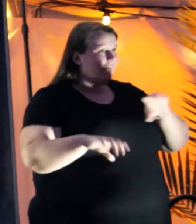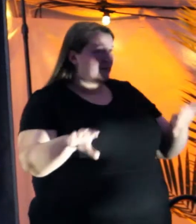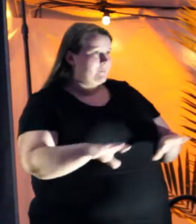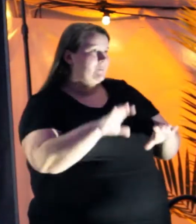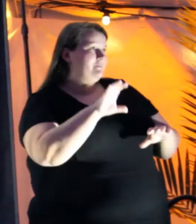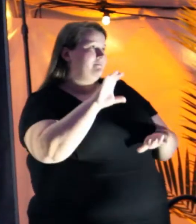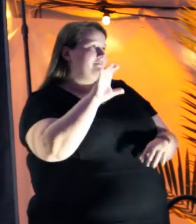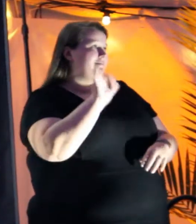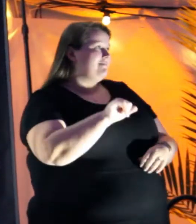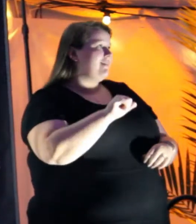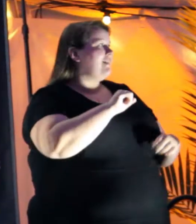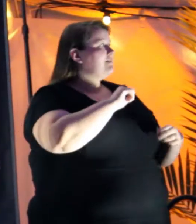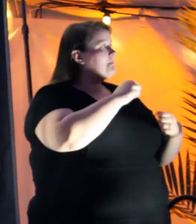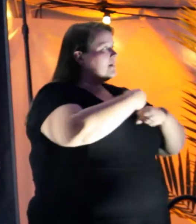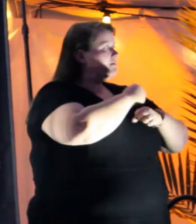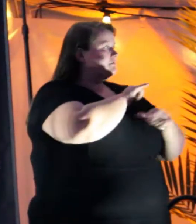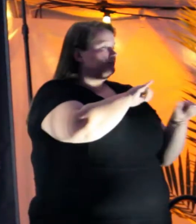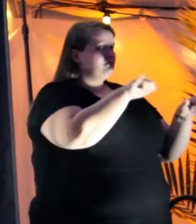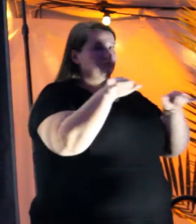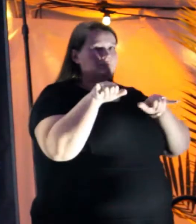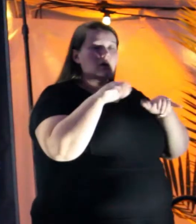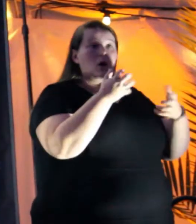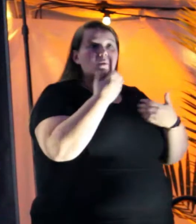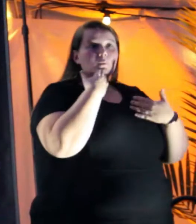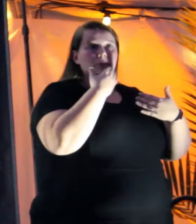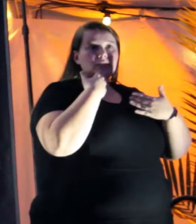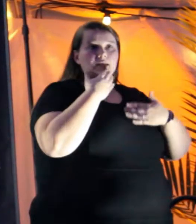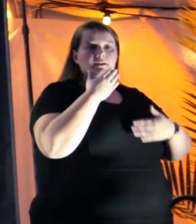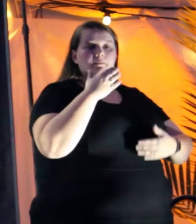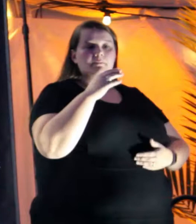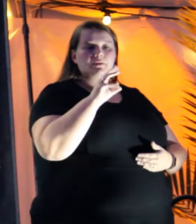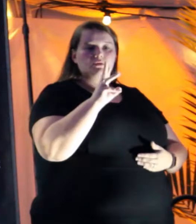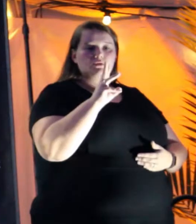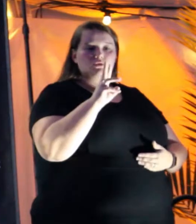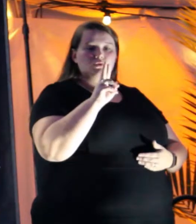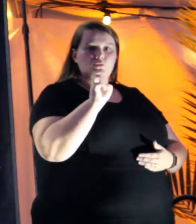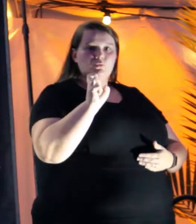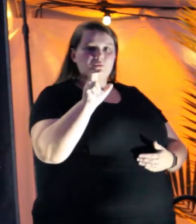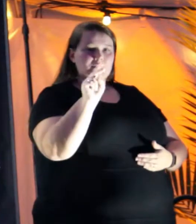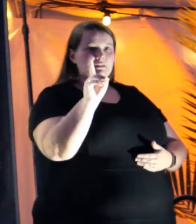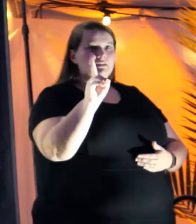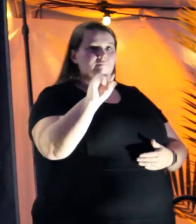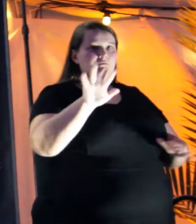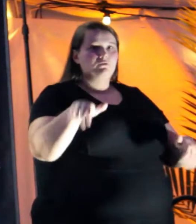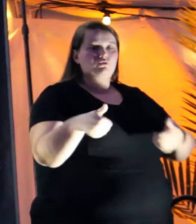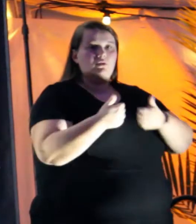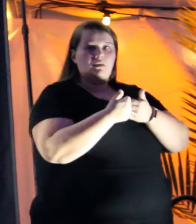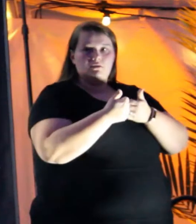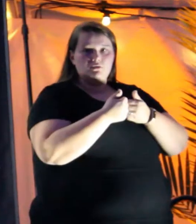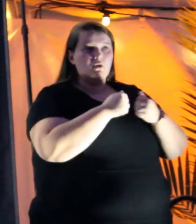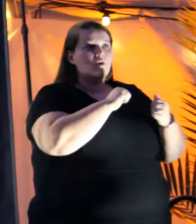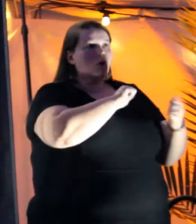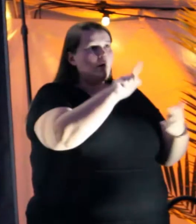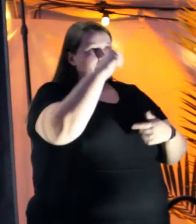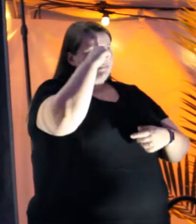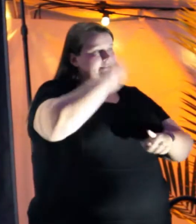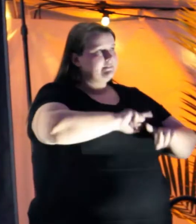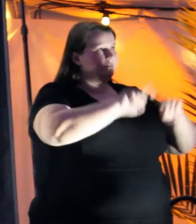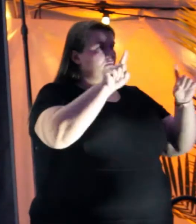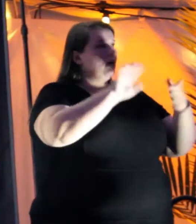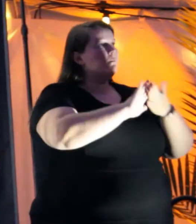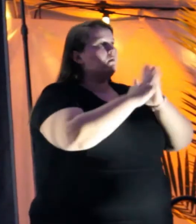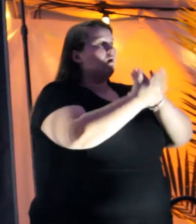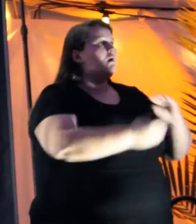connects us all together. I want to thank Mrs. Lee for challenging us all to think differently and become